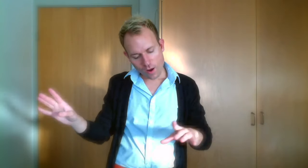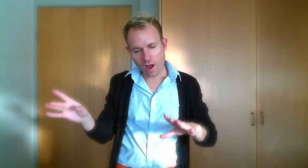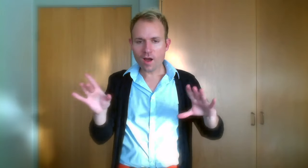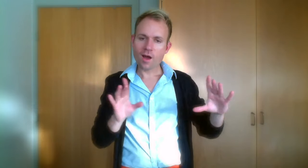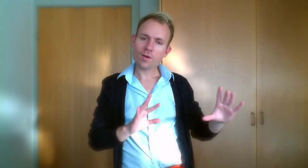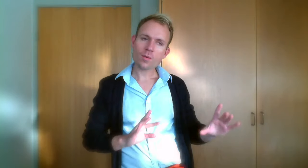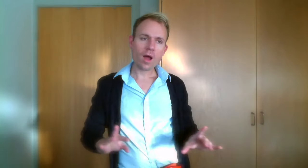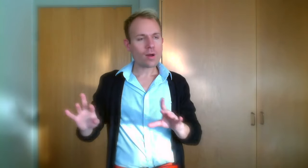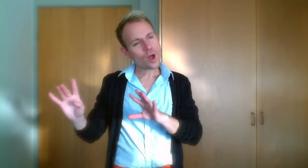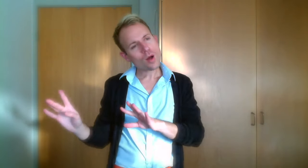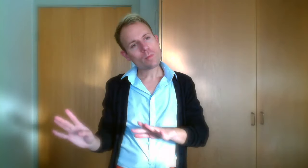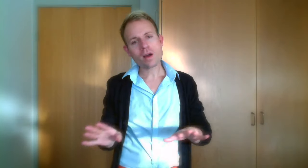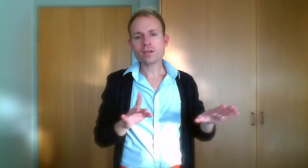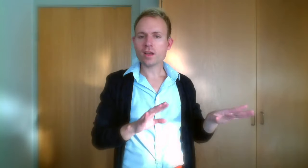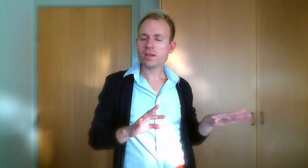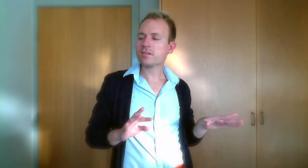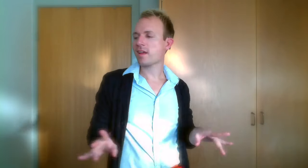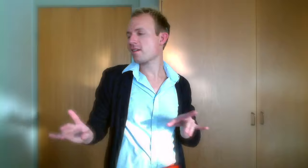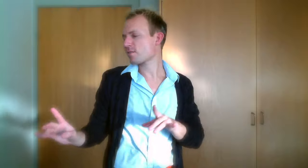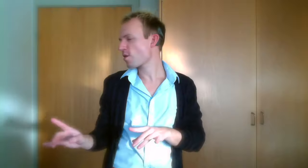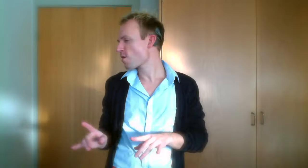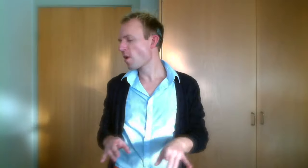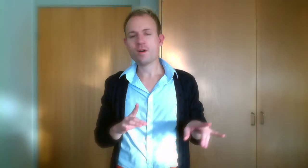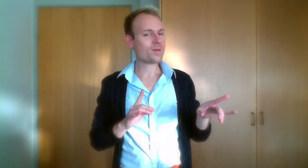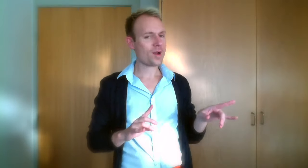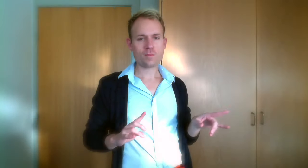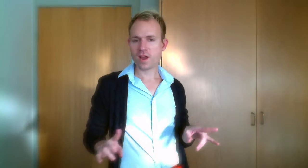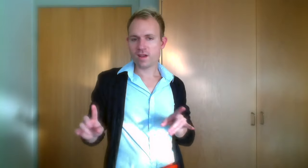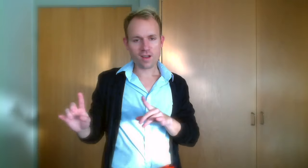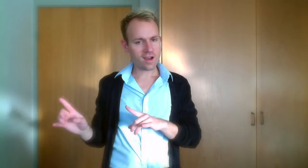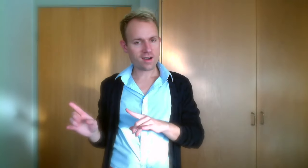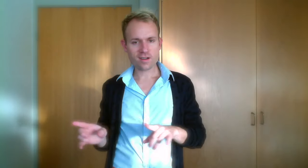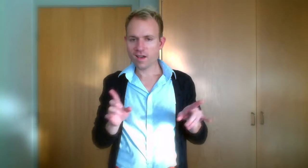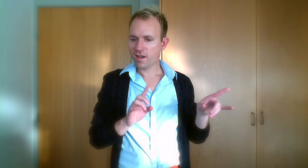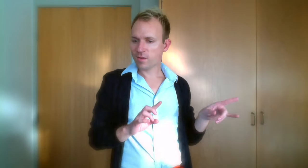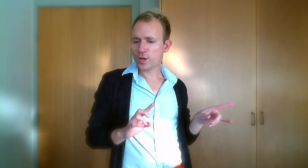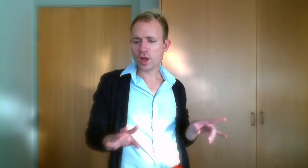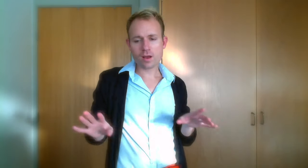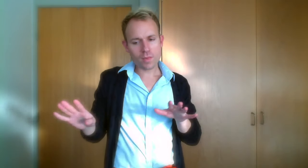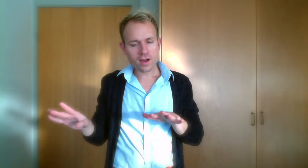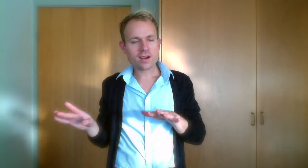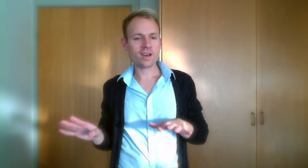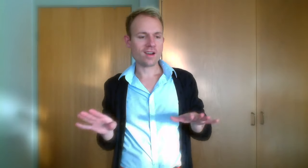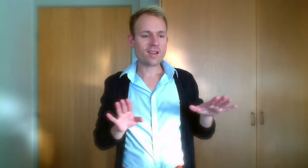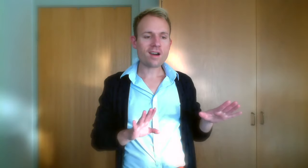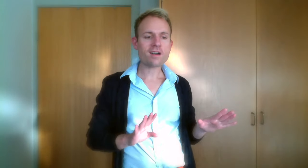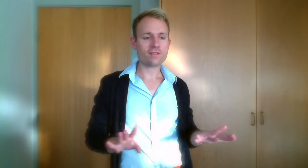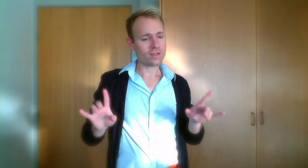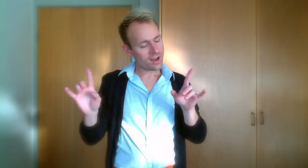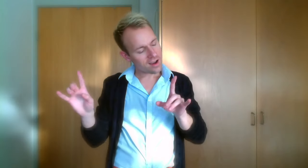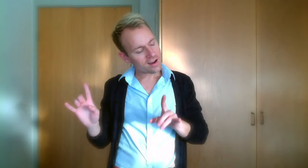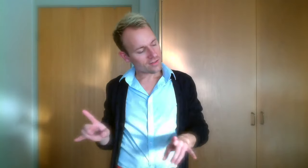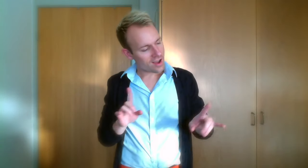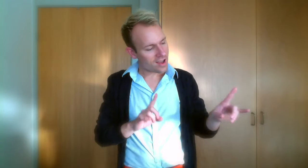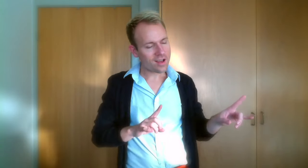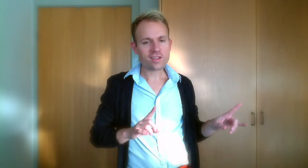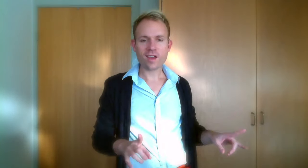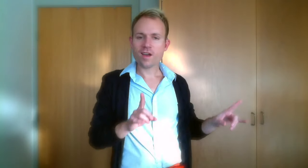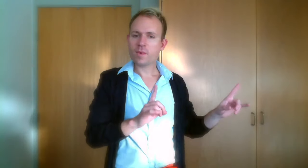stars build down on me I'm gonna be the love, I'm so ready to leave It could be love, dare to let your heart be your guide I hope you saw my